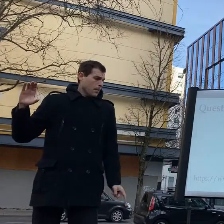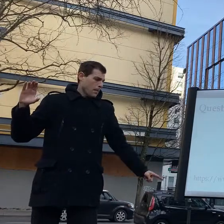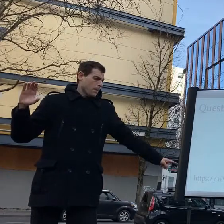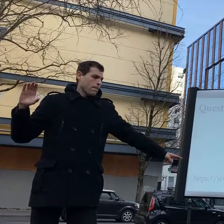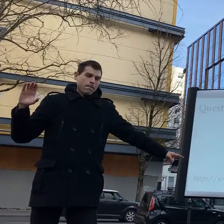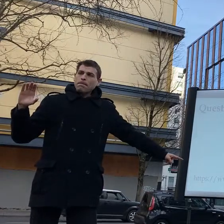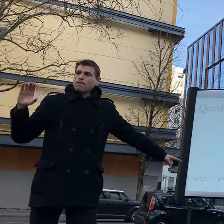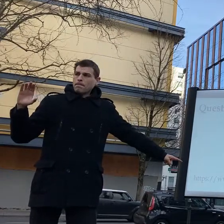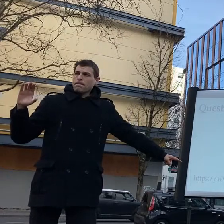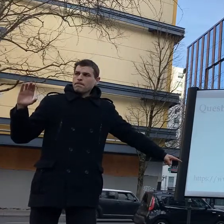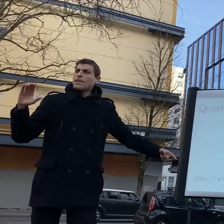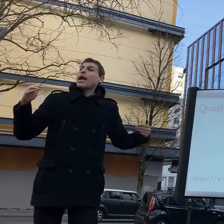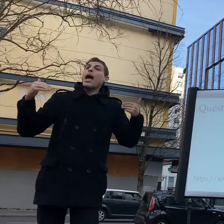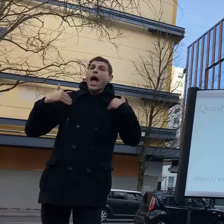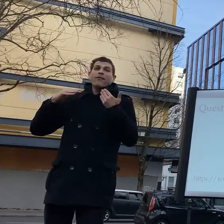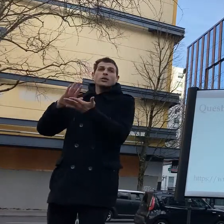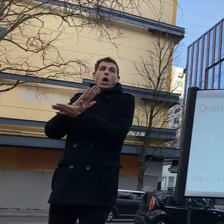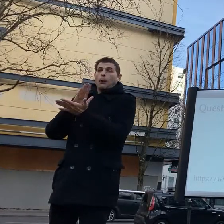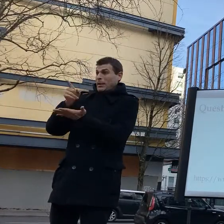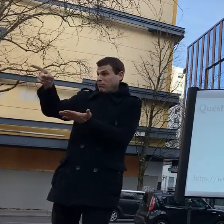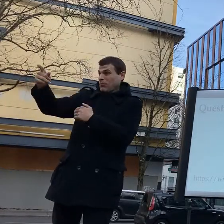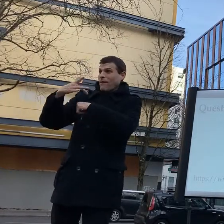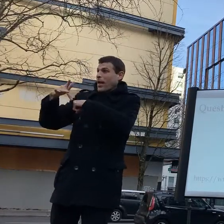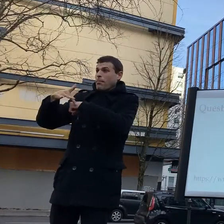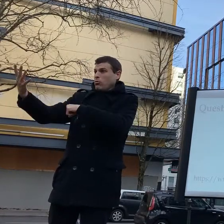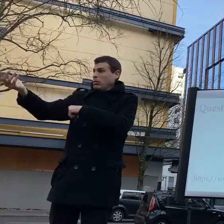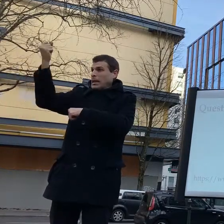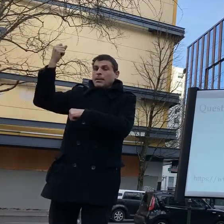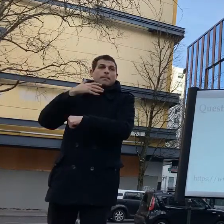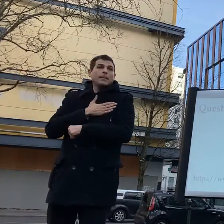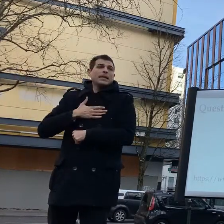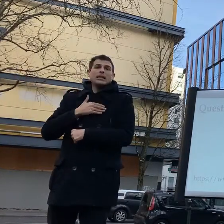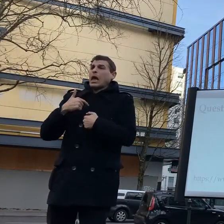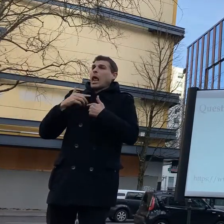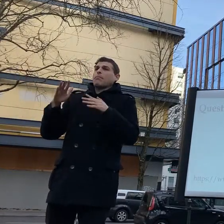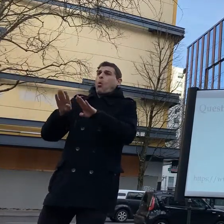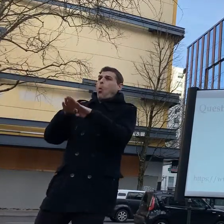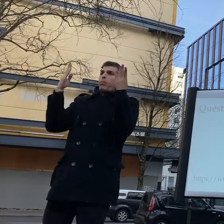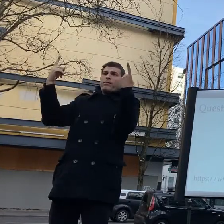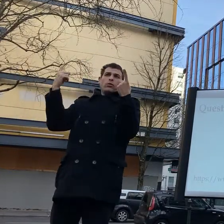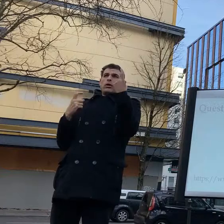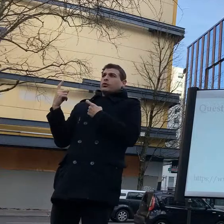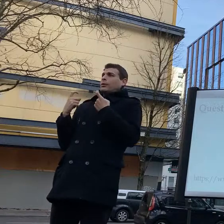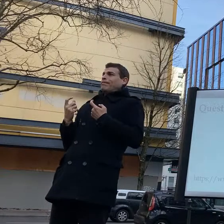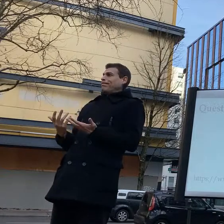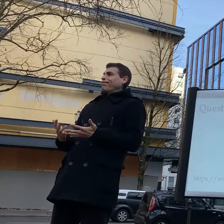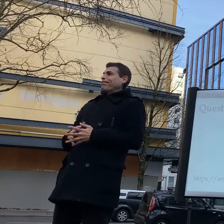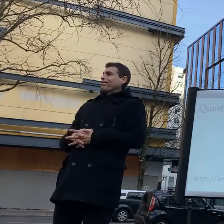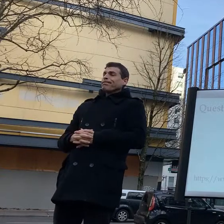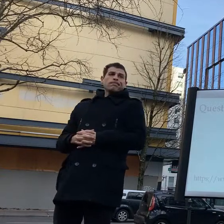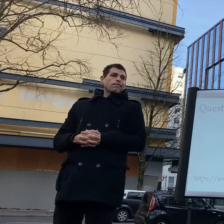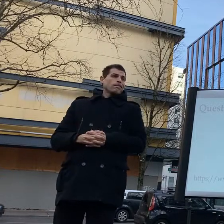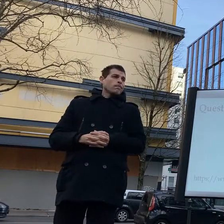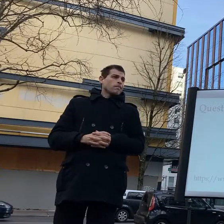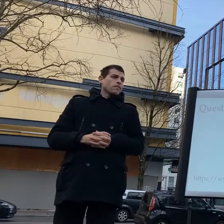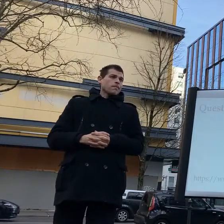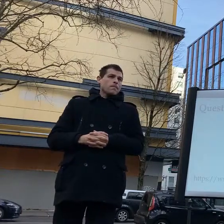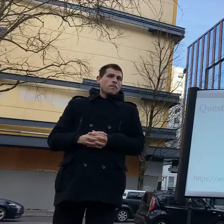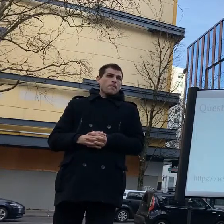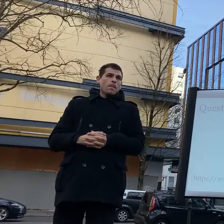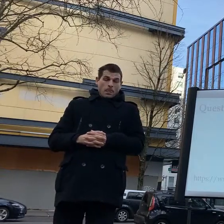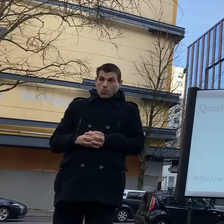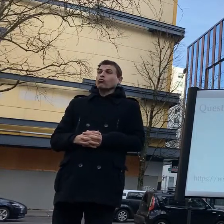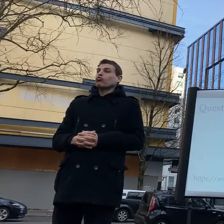uh significant uh so we know from studies that uh